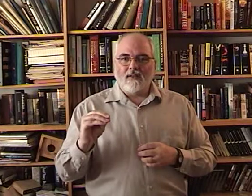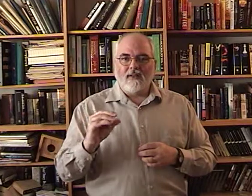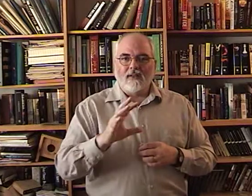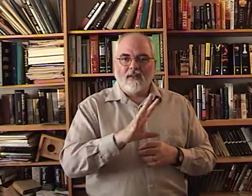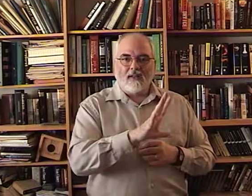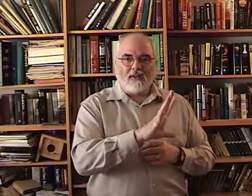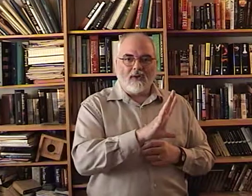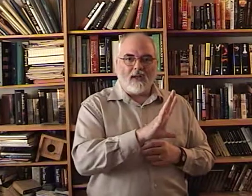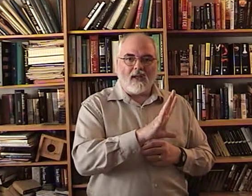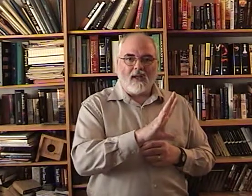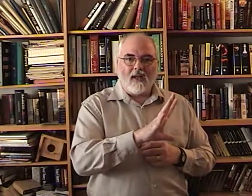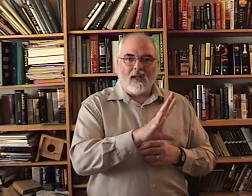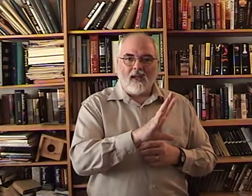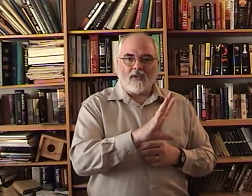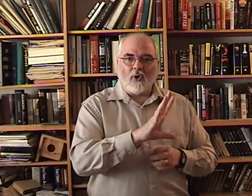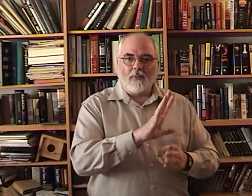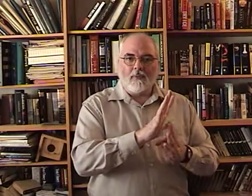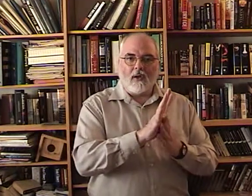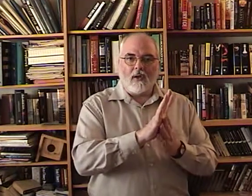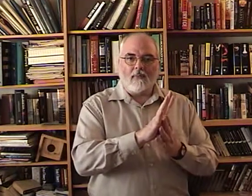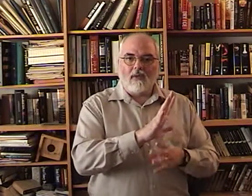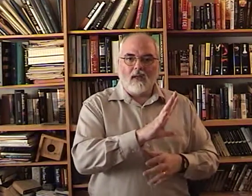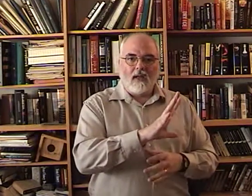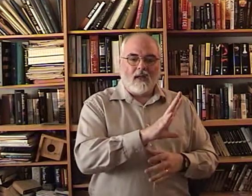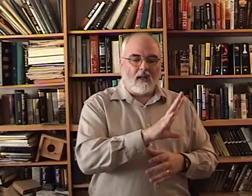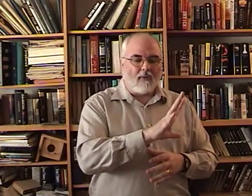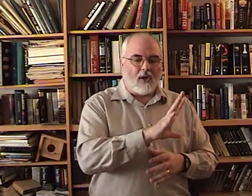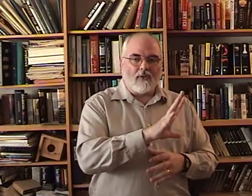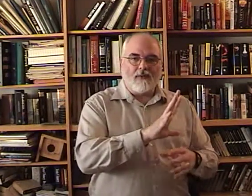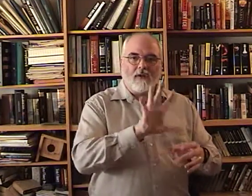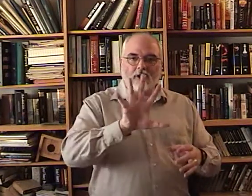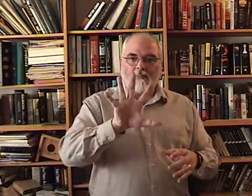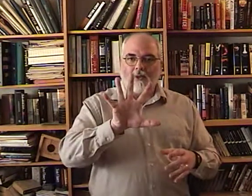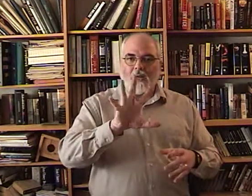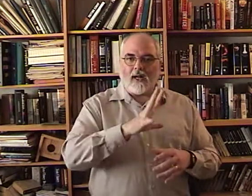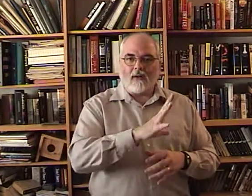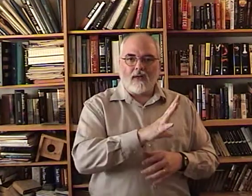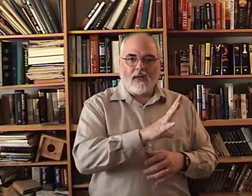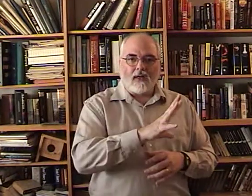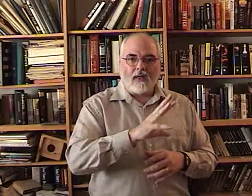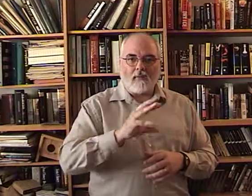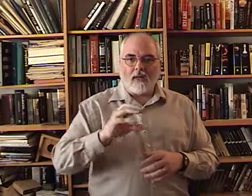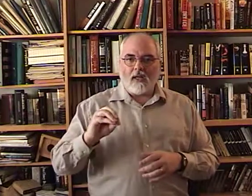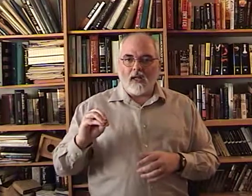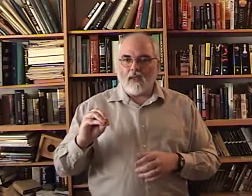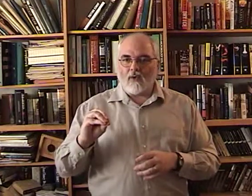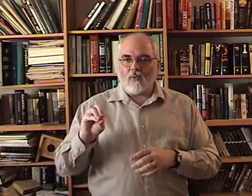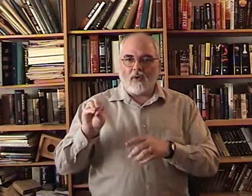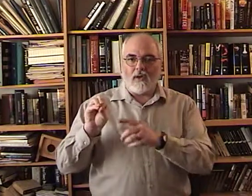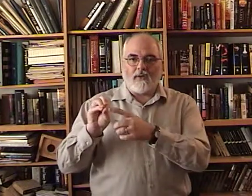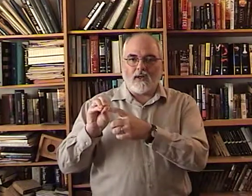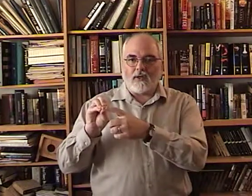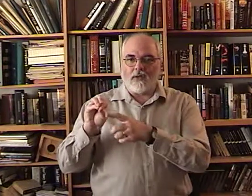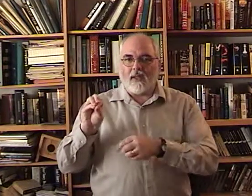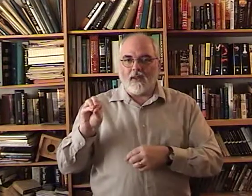And. Okay. It's an open palm. With all the fingers spread out. Coming together. Where all the fingers are together.